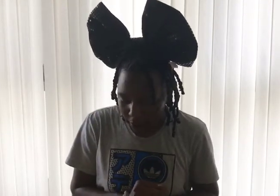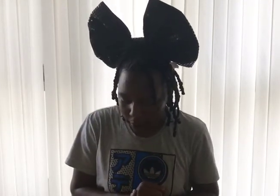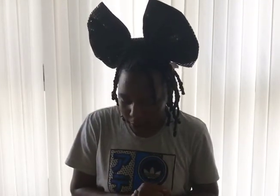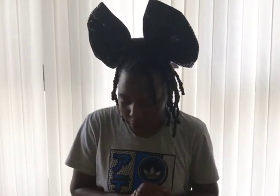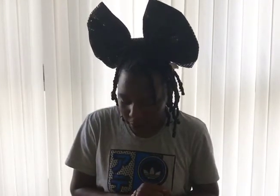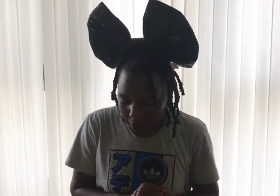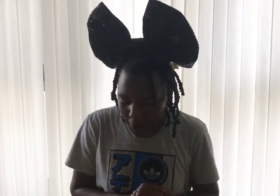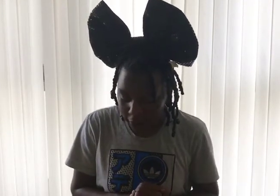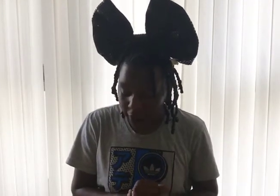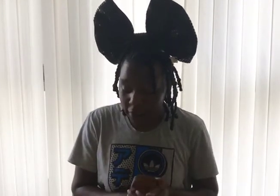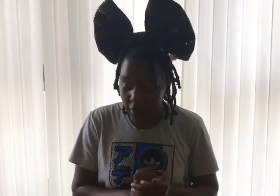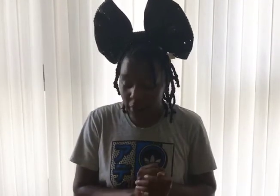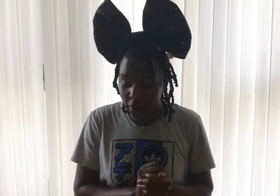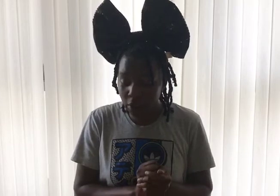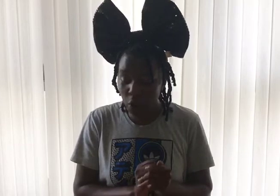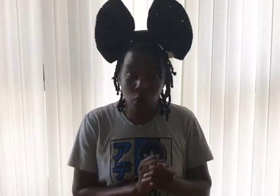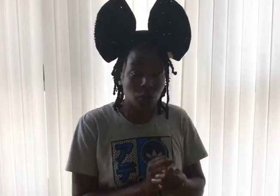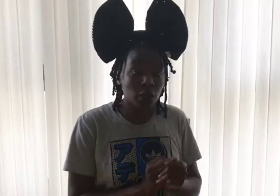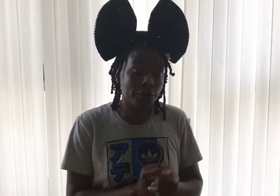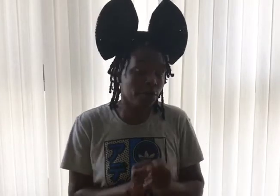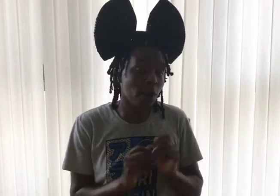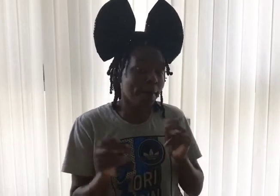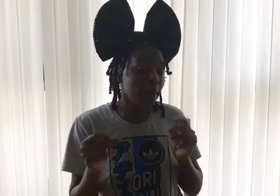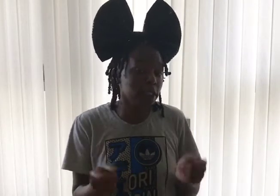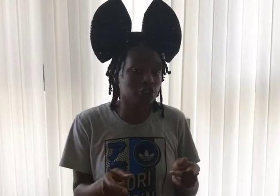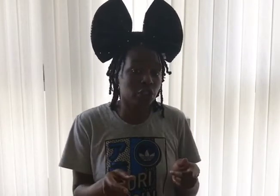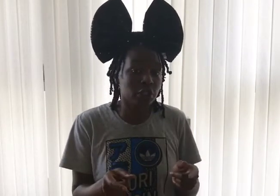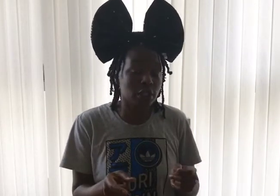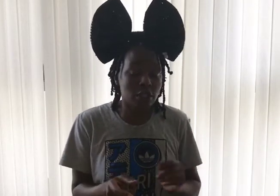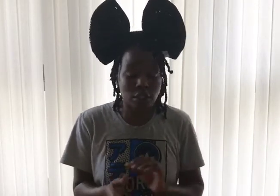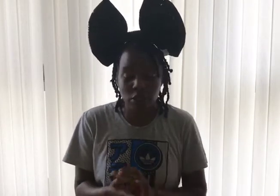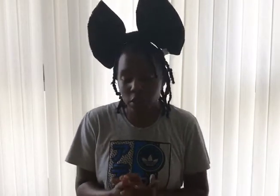And that is all for messages. So